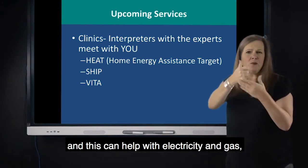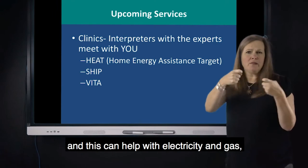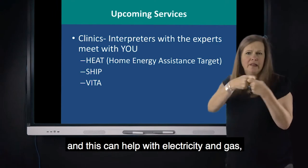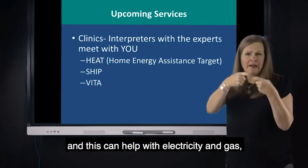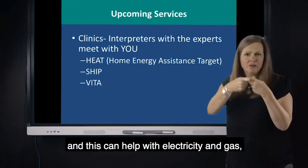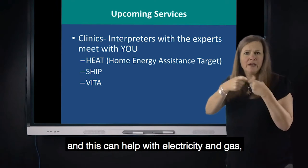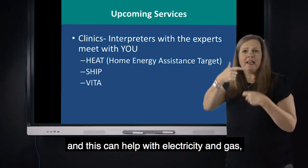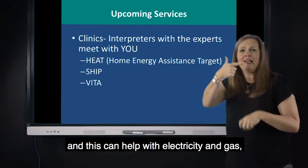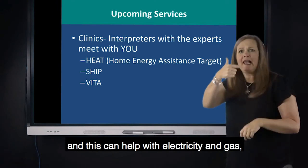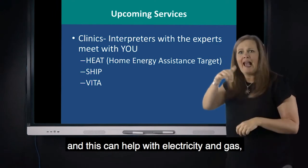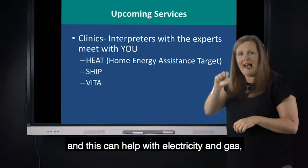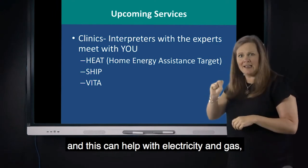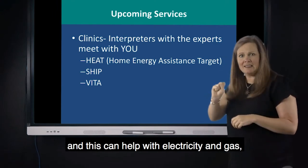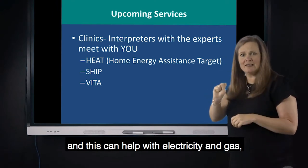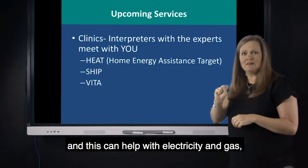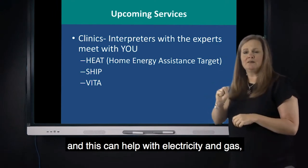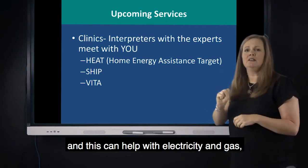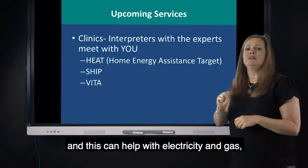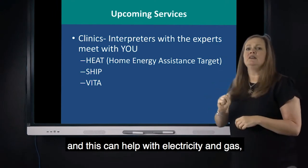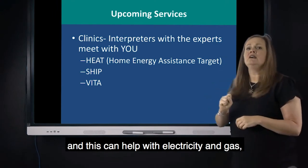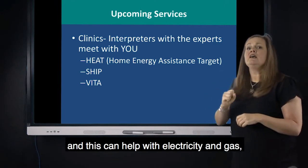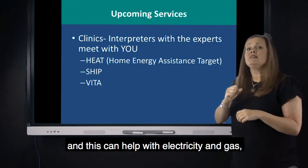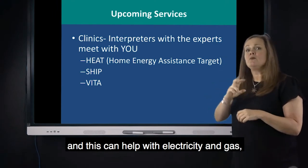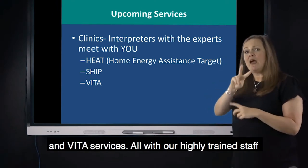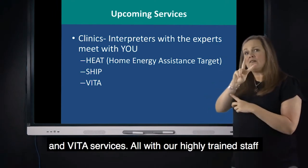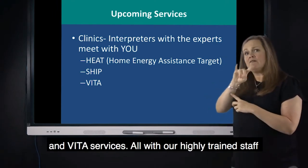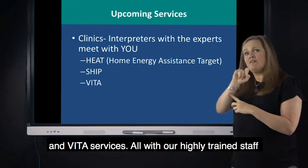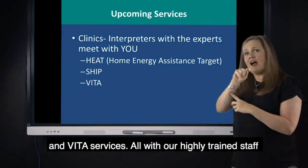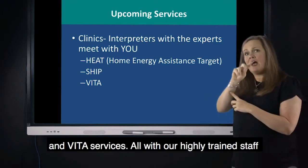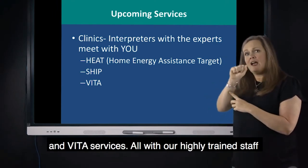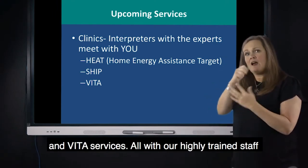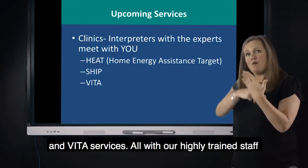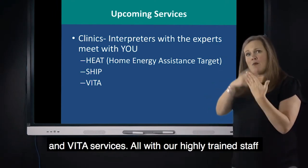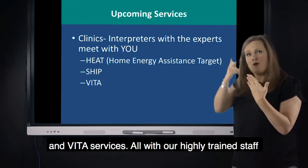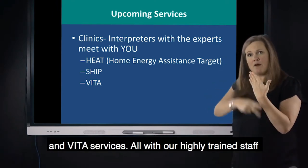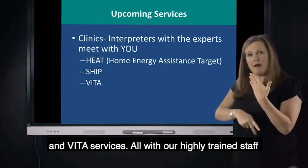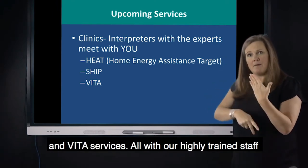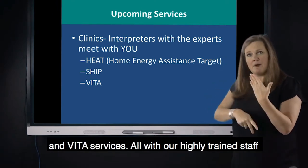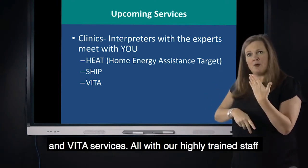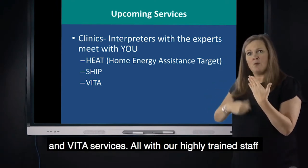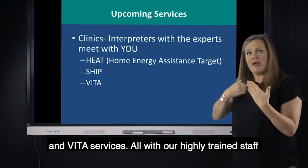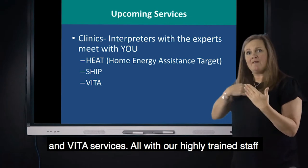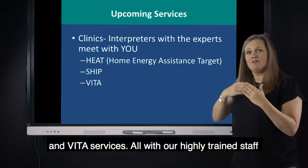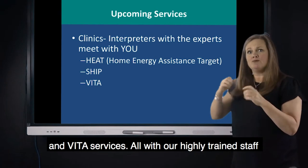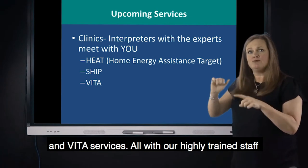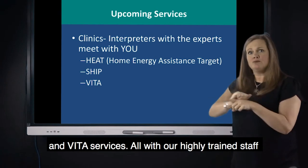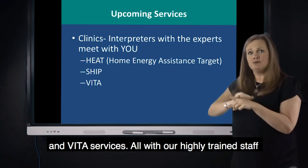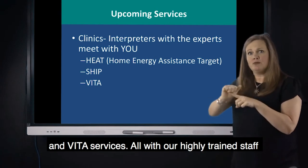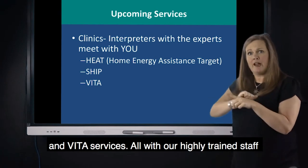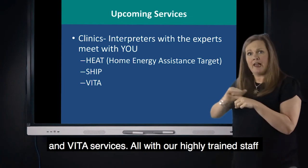program. They can help you get a break on your gas or electric bills.